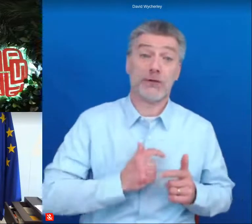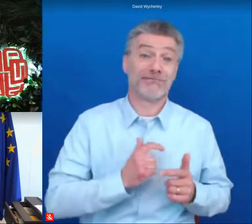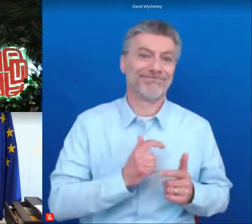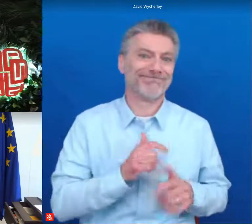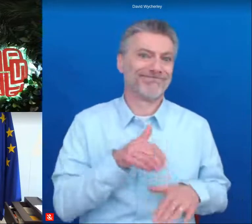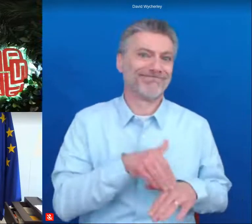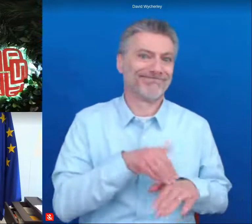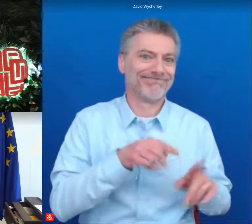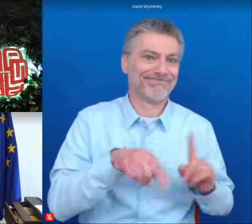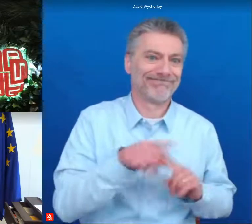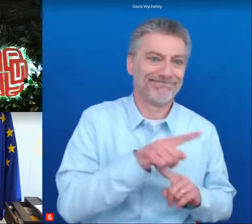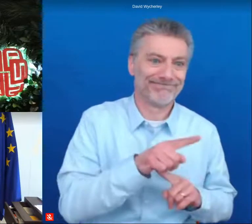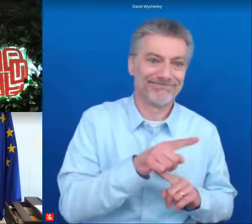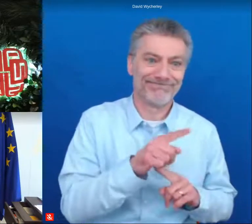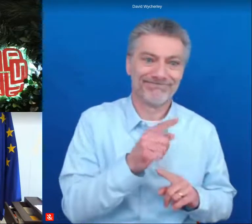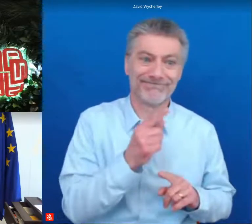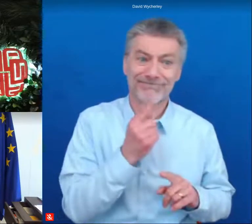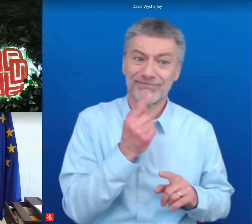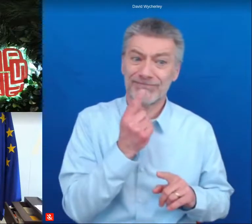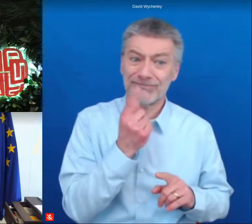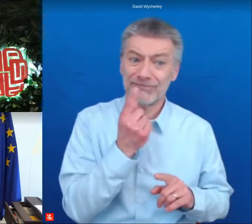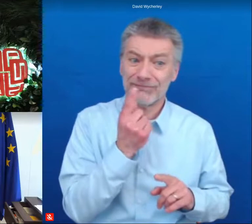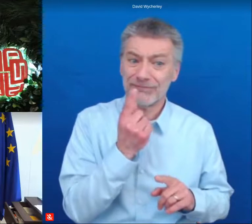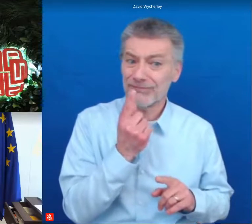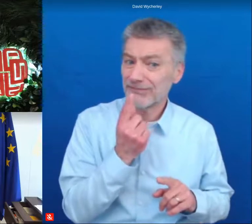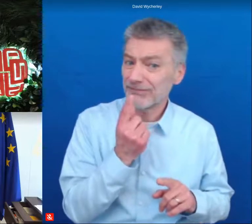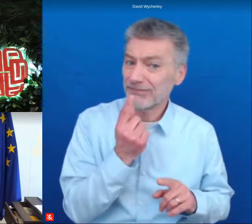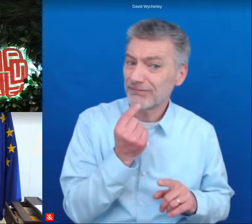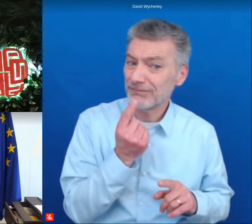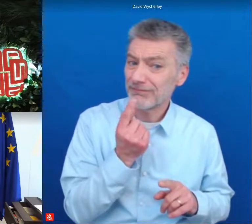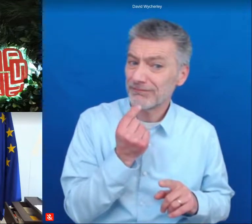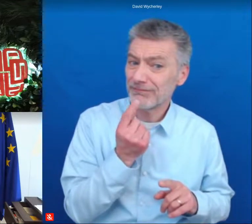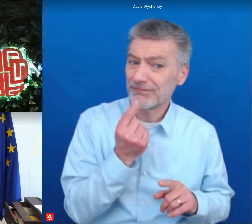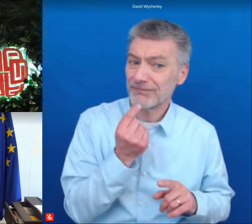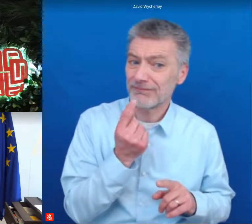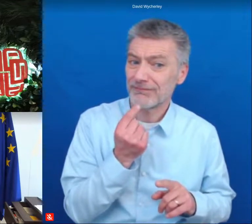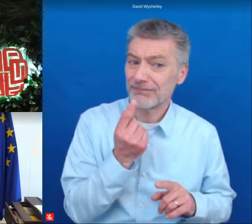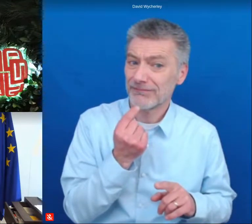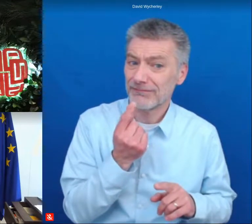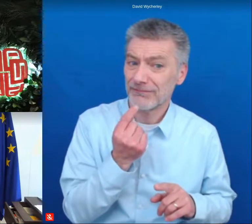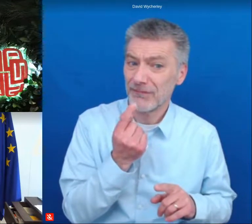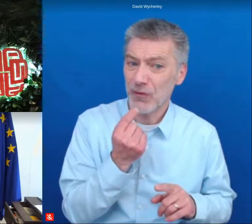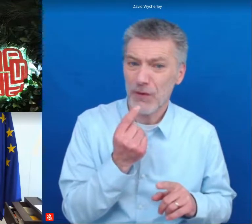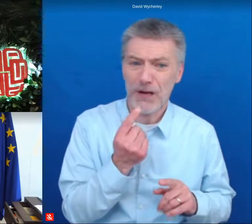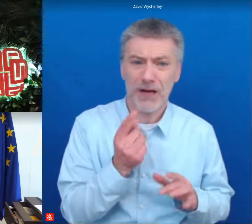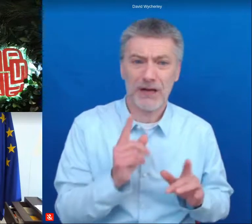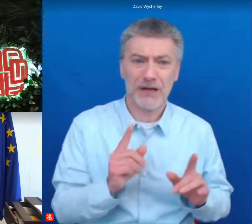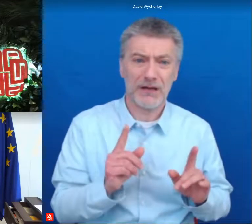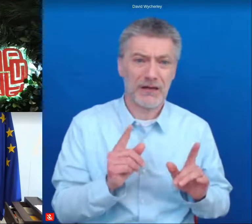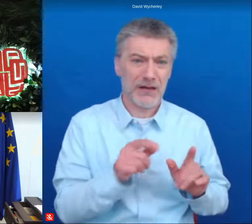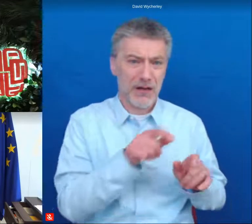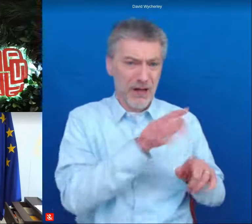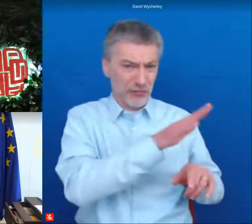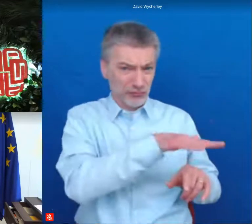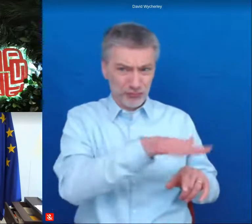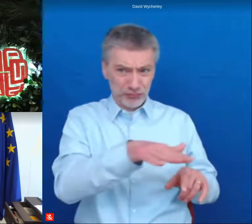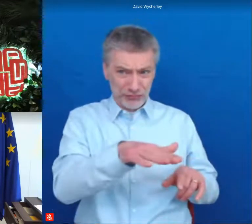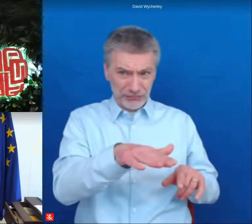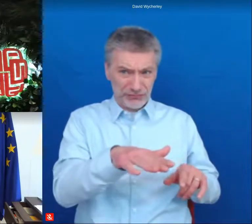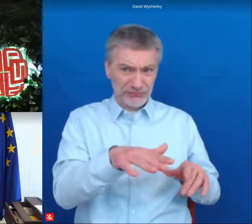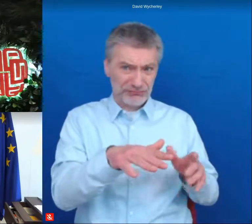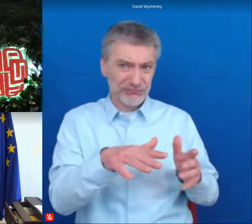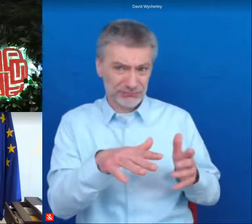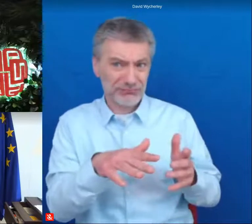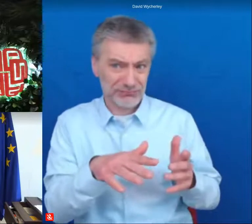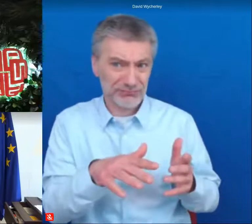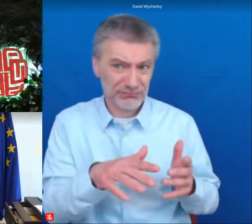asthmatic child who place a place a place every day in polluted air the worker trapped every day